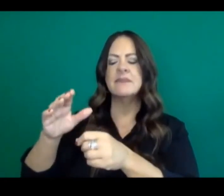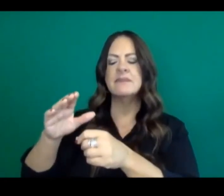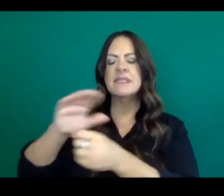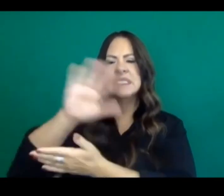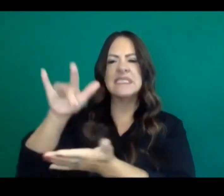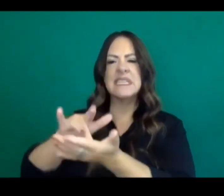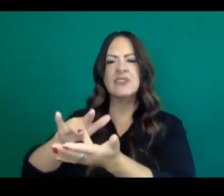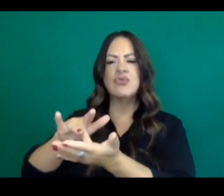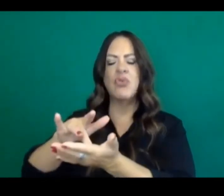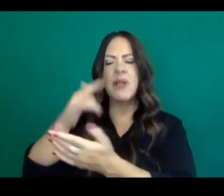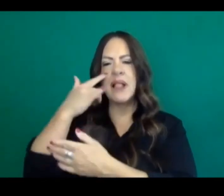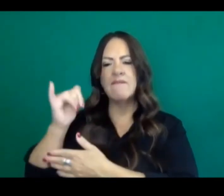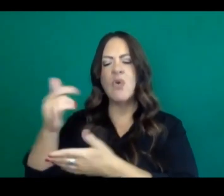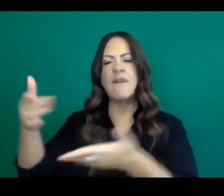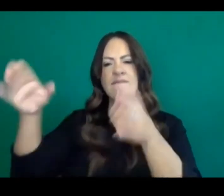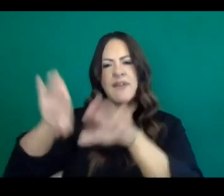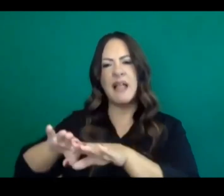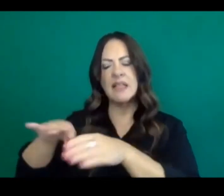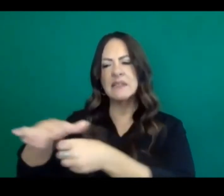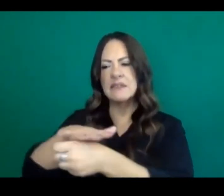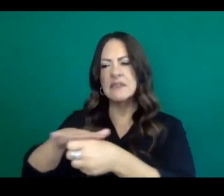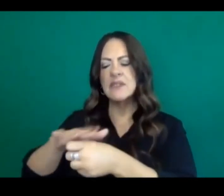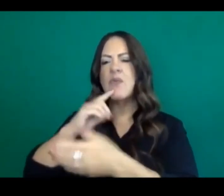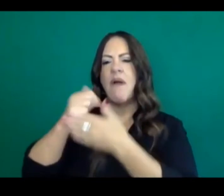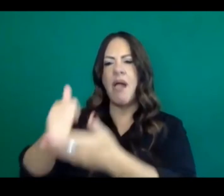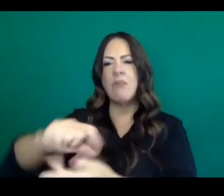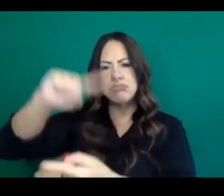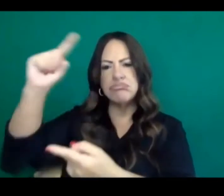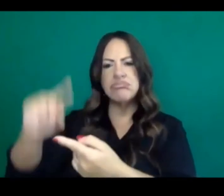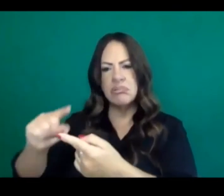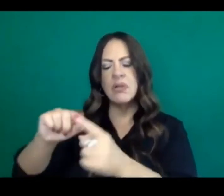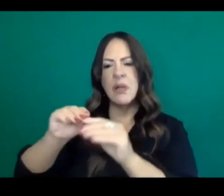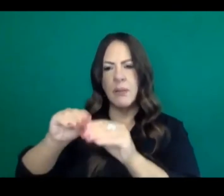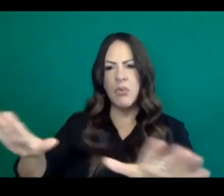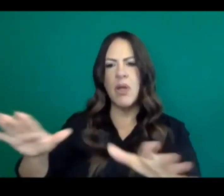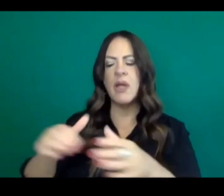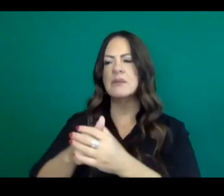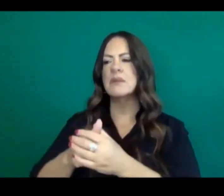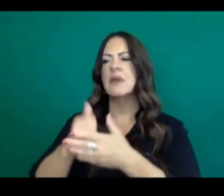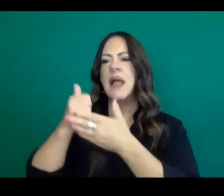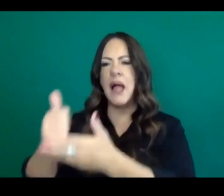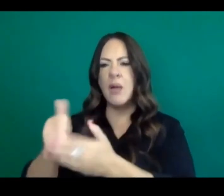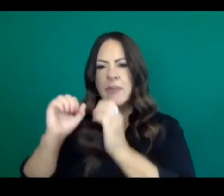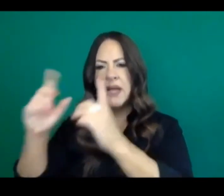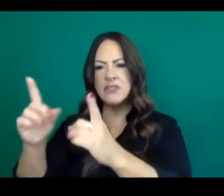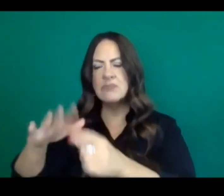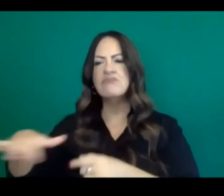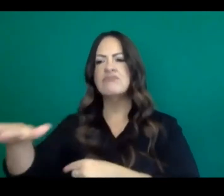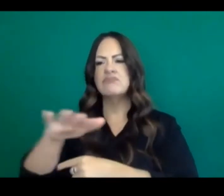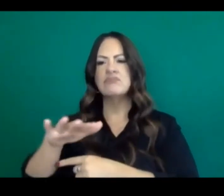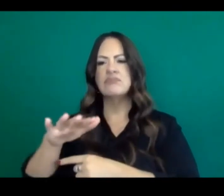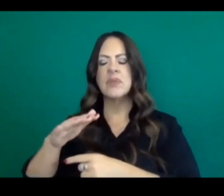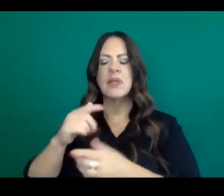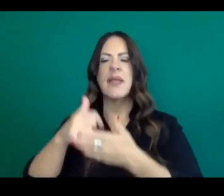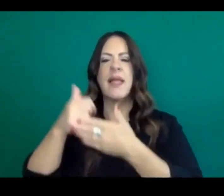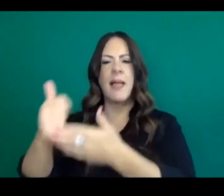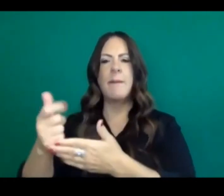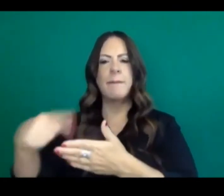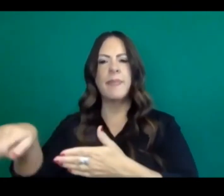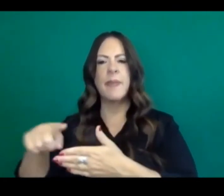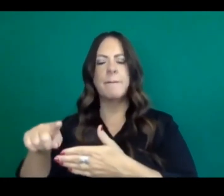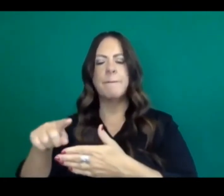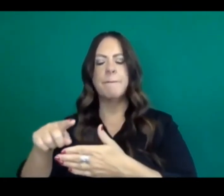where we believe the outbreaks were occurring and to really address those opportunities to not just reduce